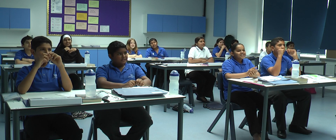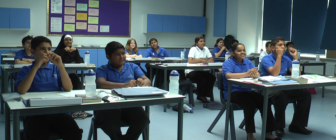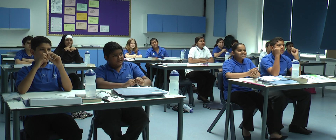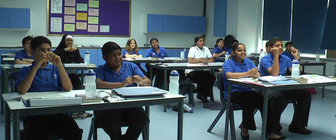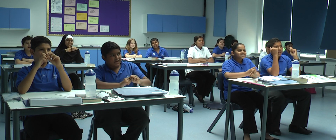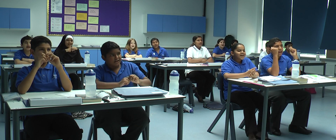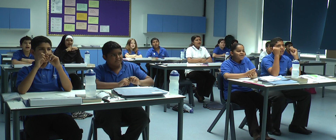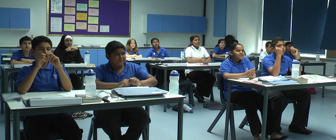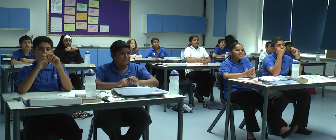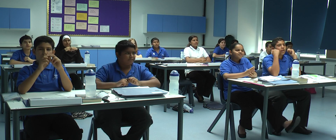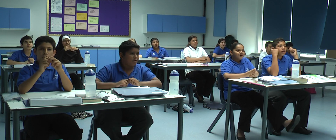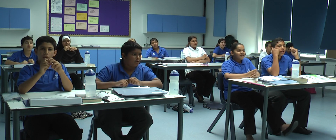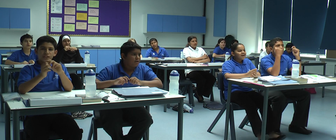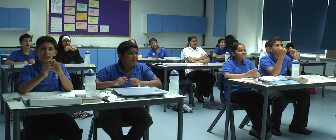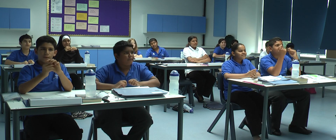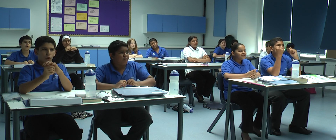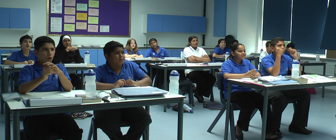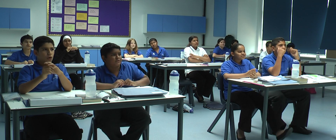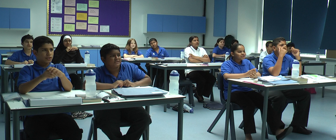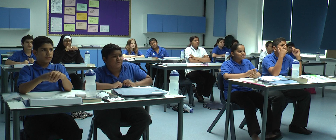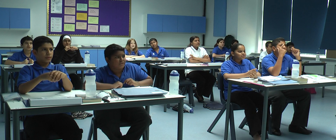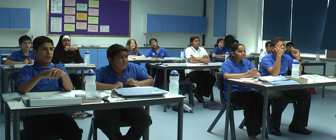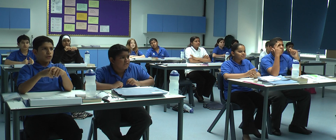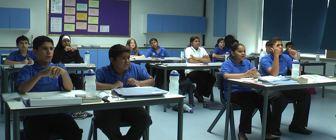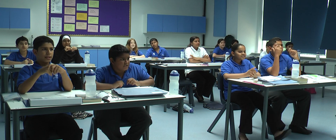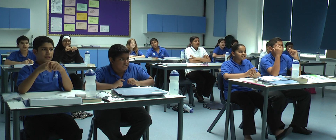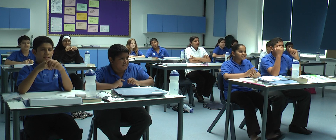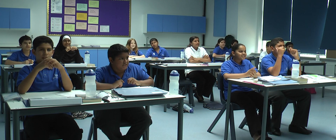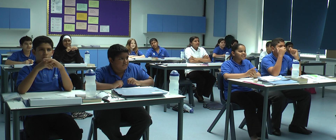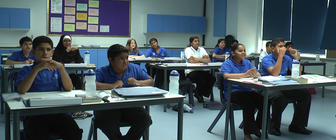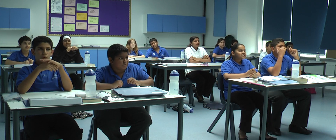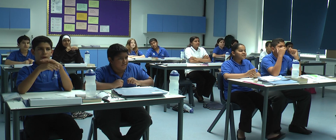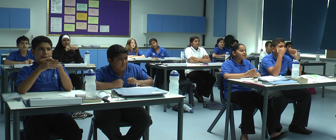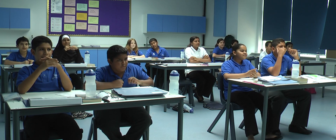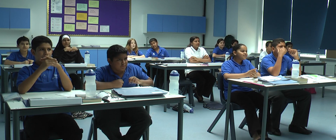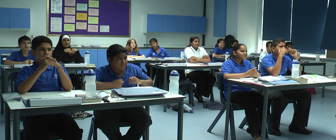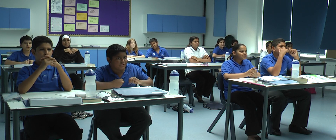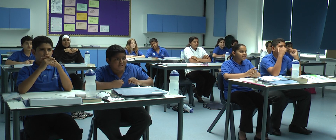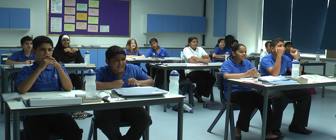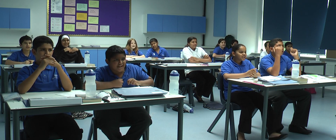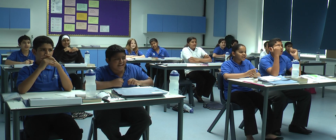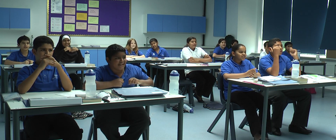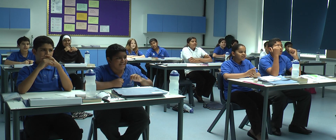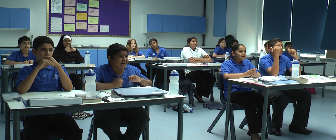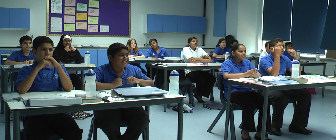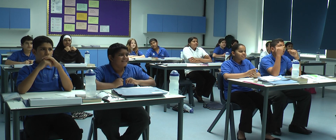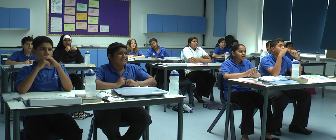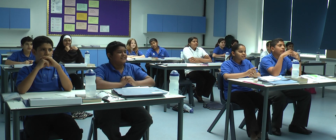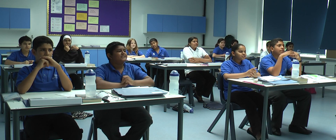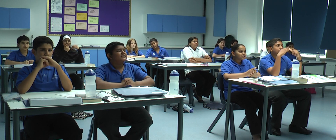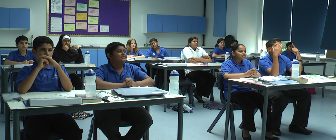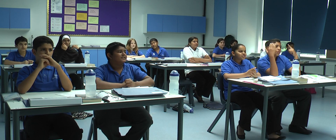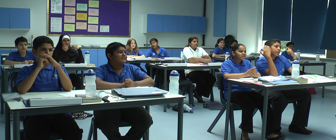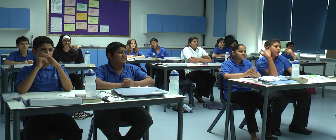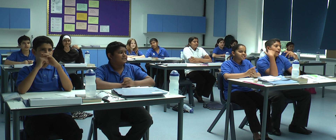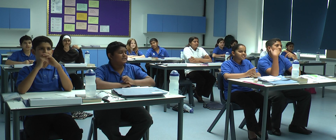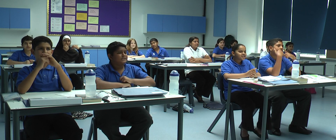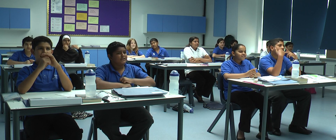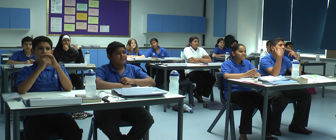and this is entirely rolled up fours. Twenty, twenty-four, twenty-eight, thirty-two, thirty-six, and